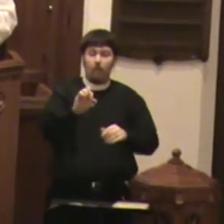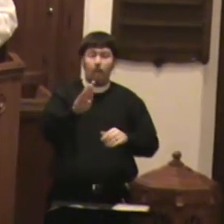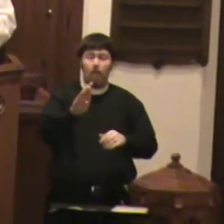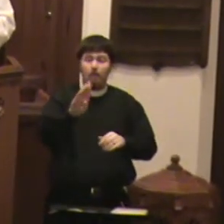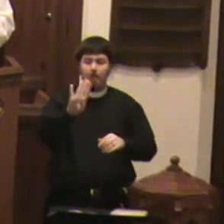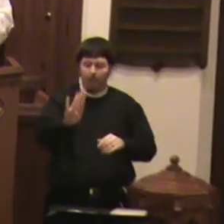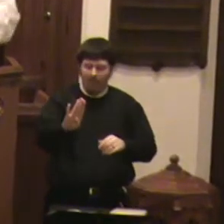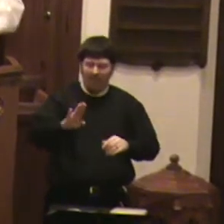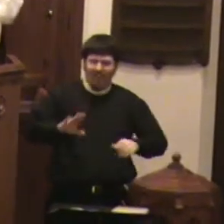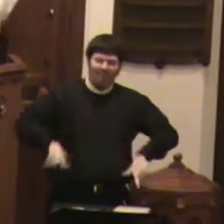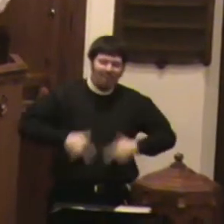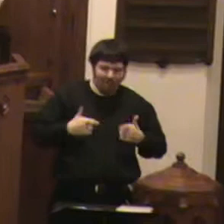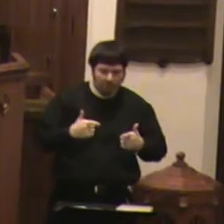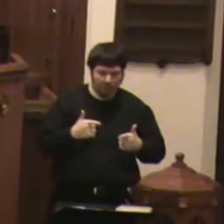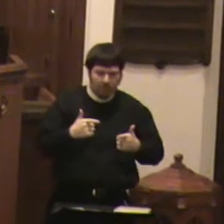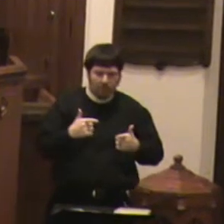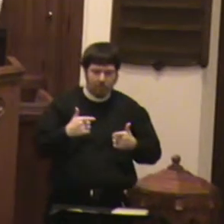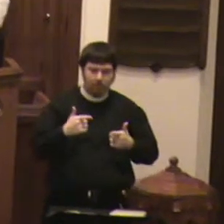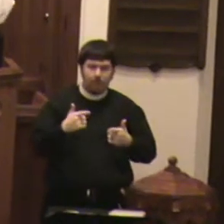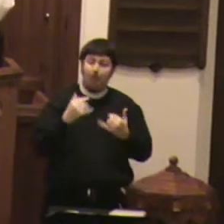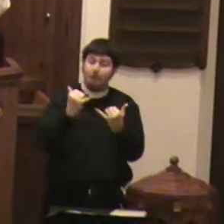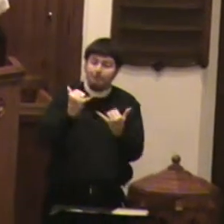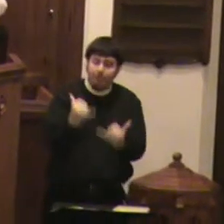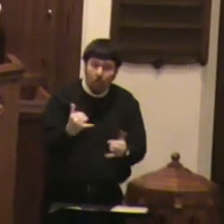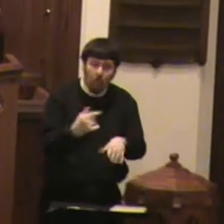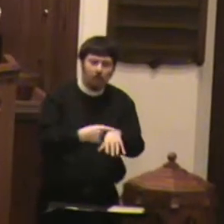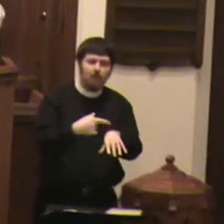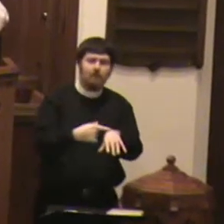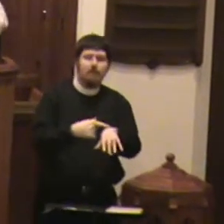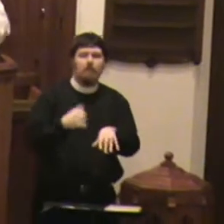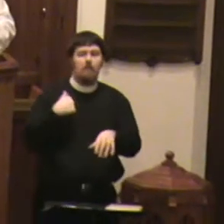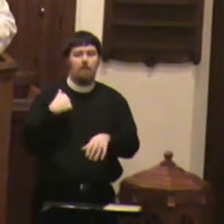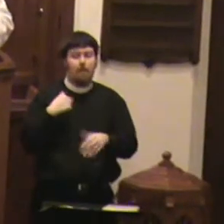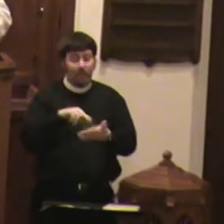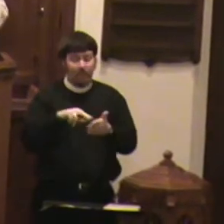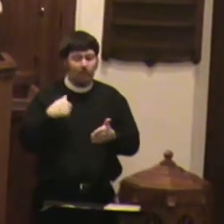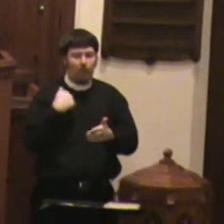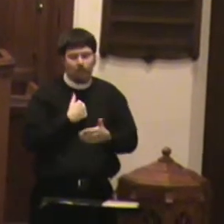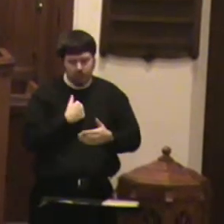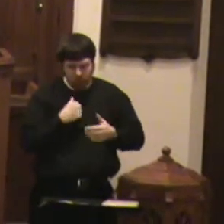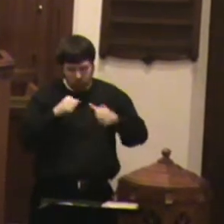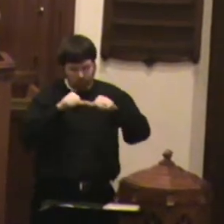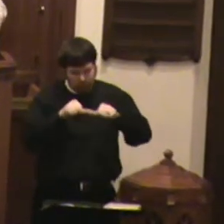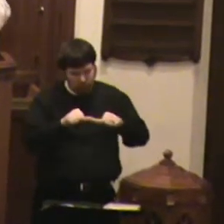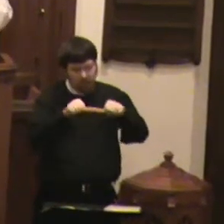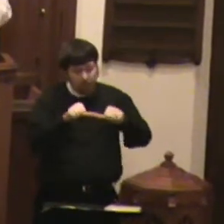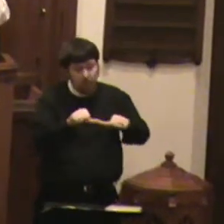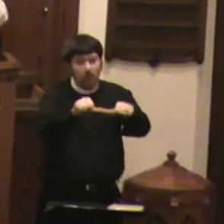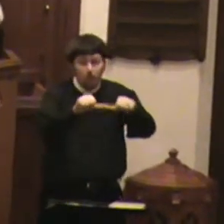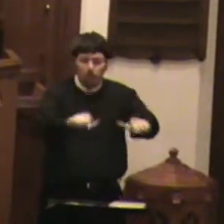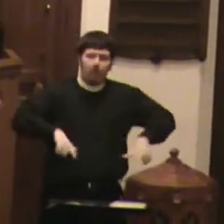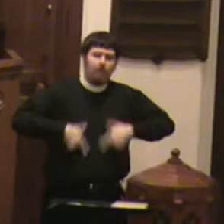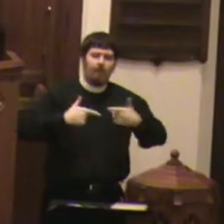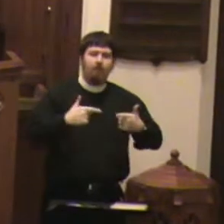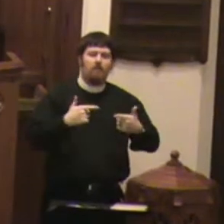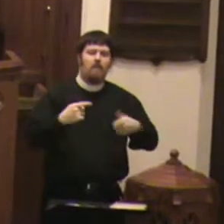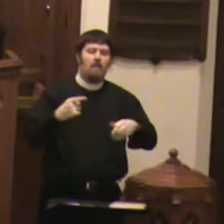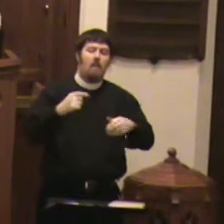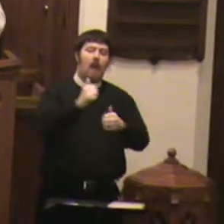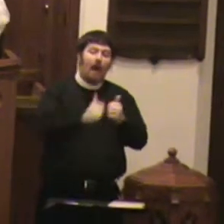which means that we are to be continually living, every minute, every hour, every